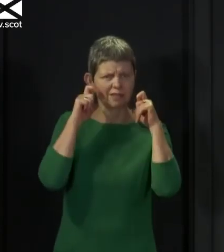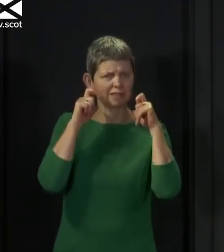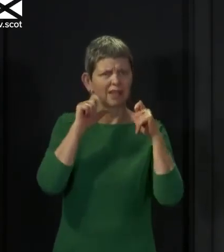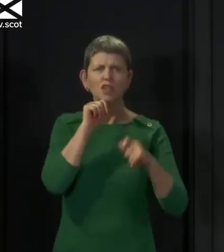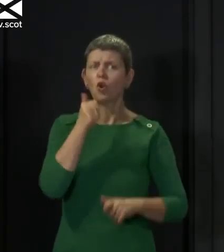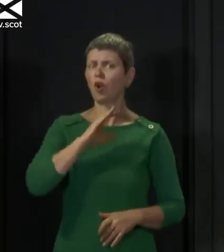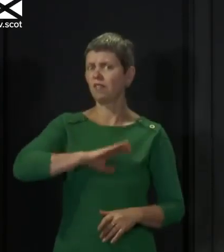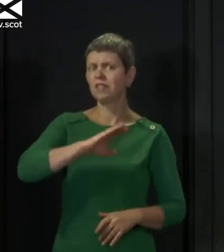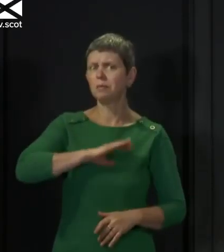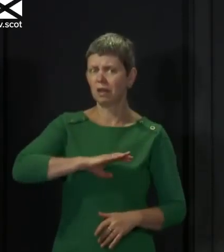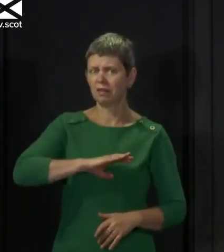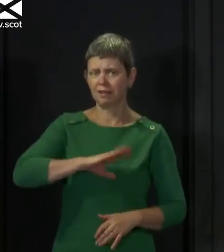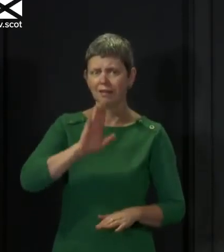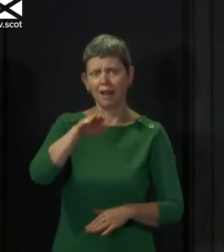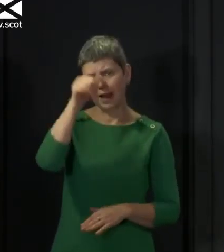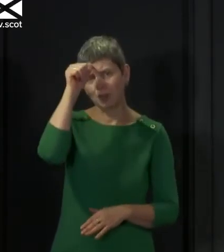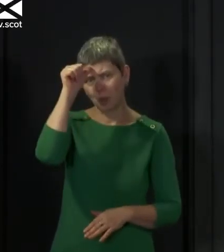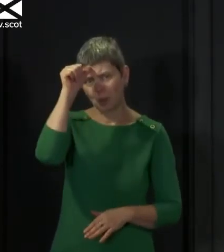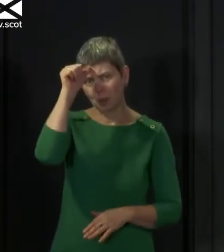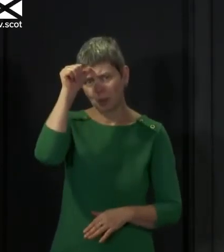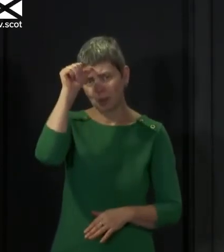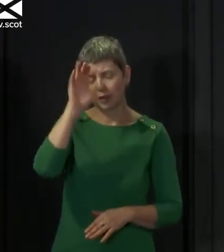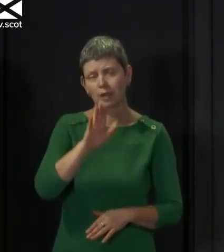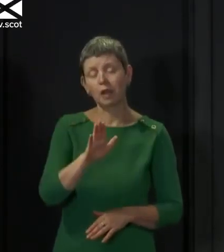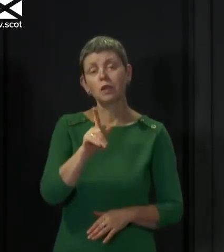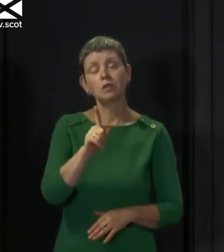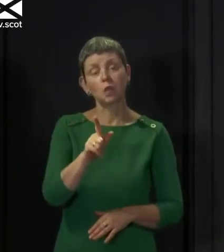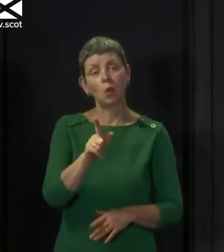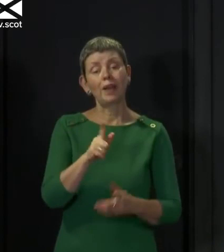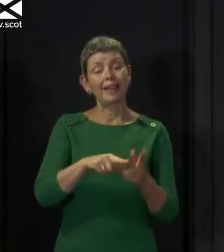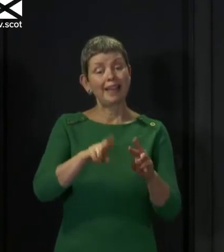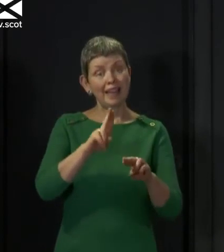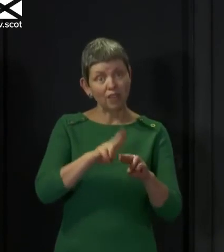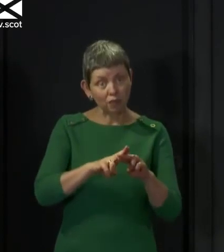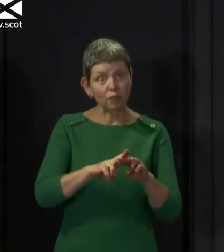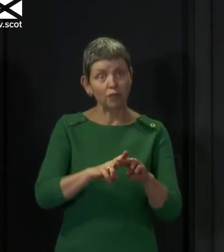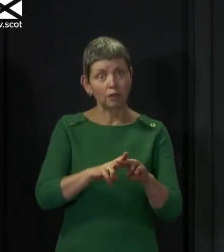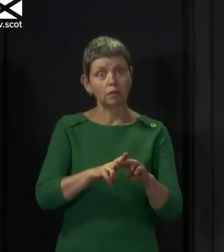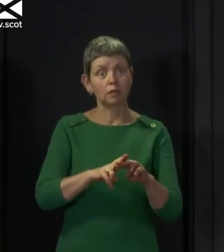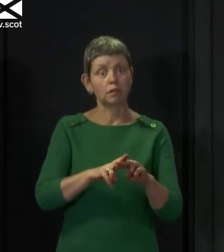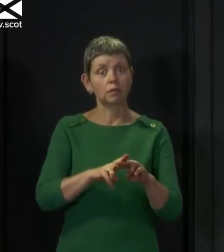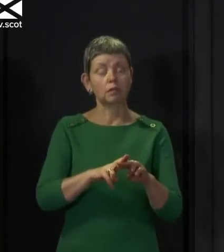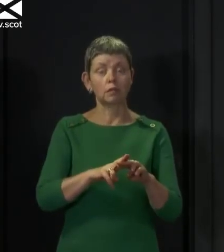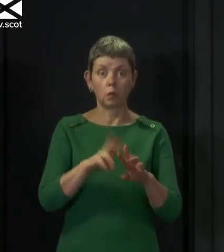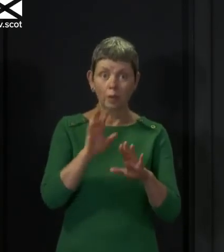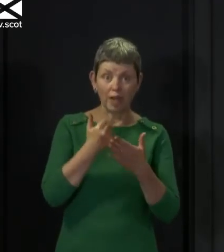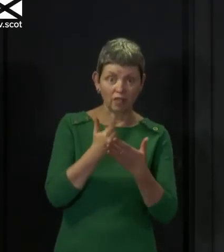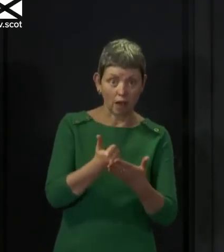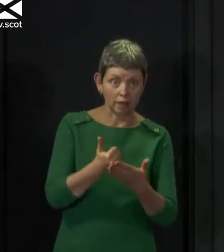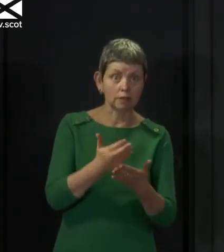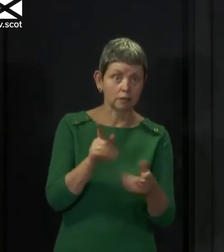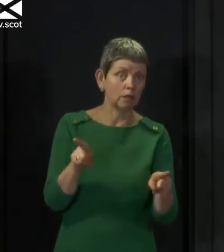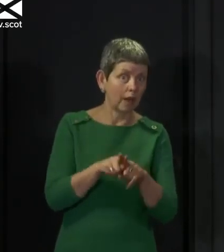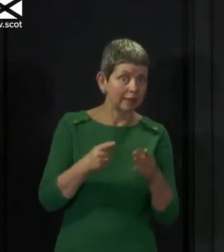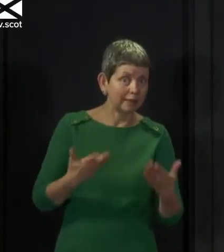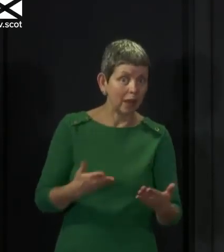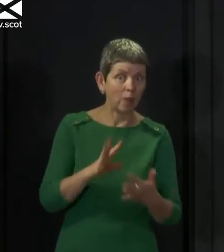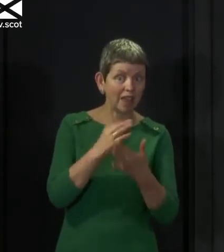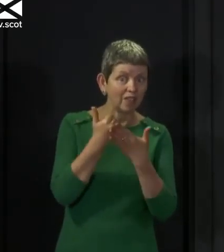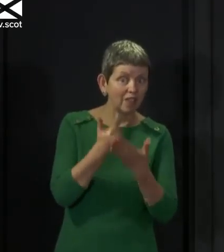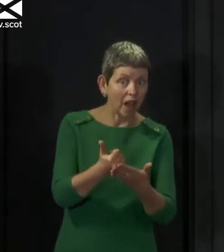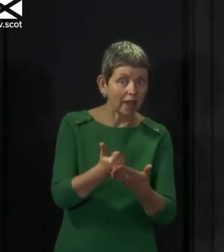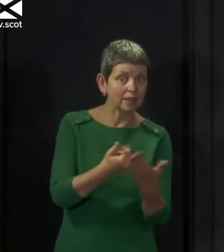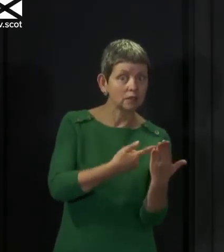absolutely recognise that. So please understand that if we are, as we are, strongly advising you to do it, and if we do in the future,